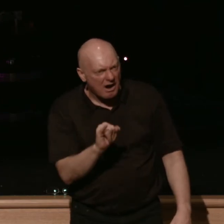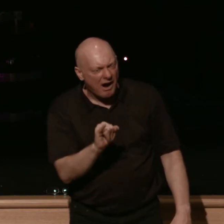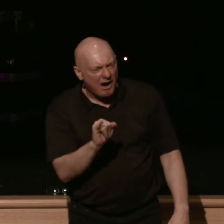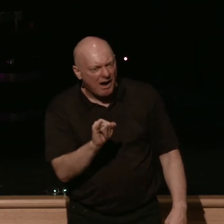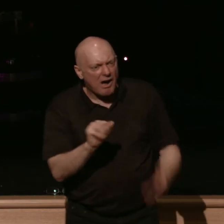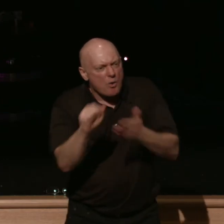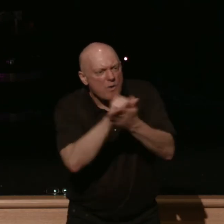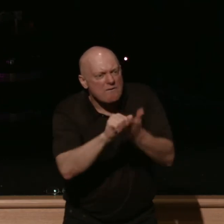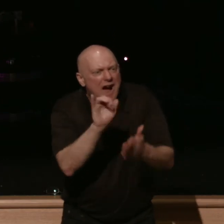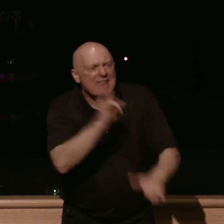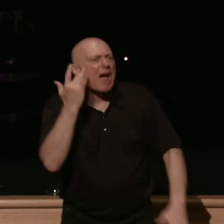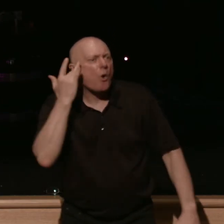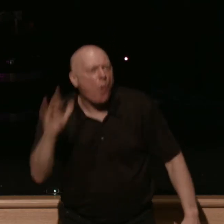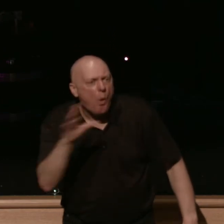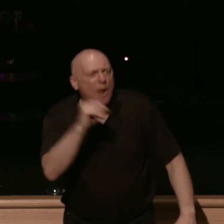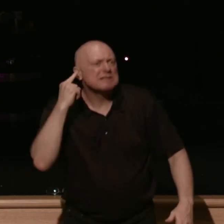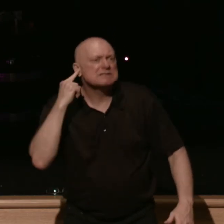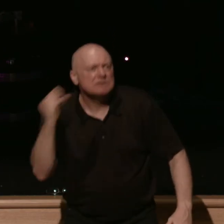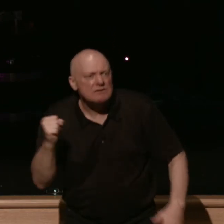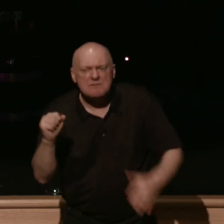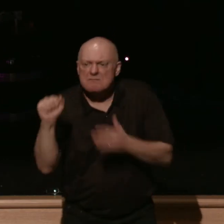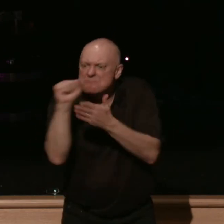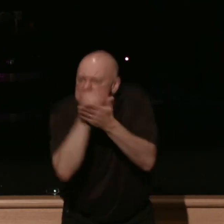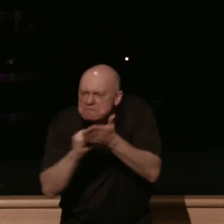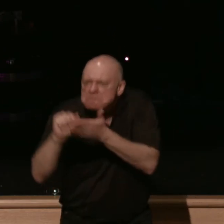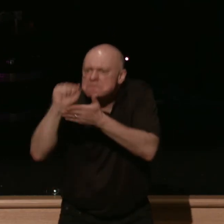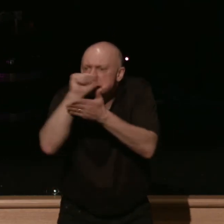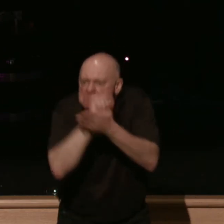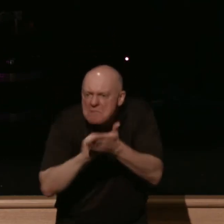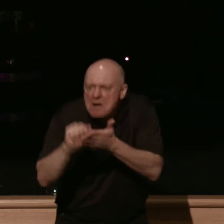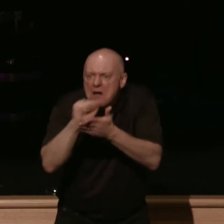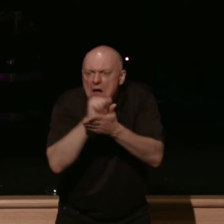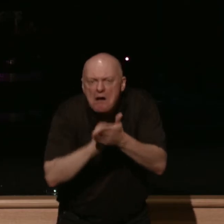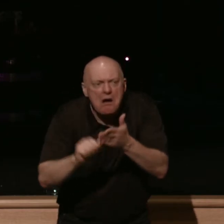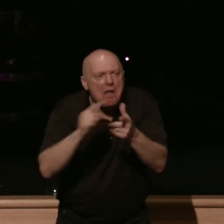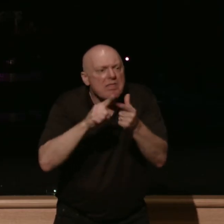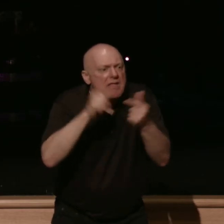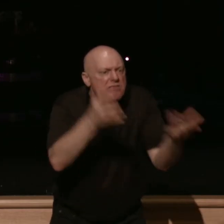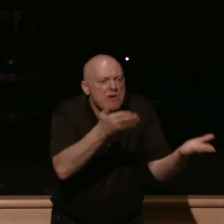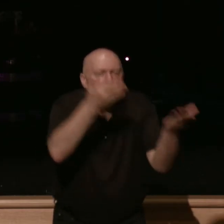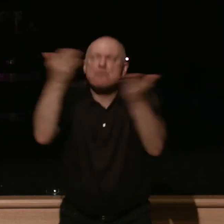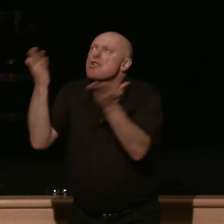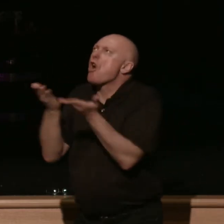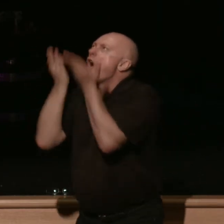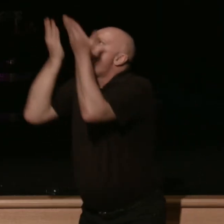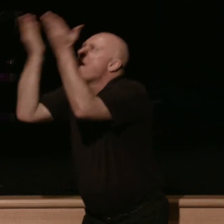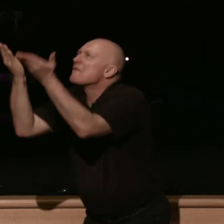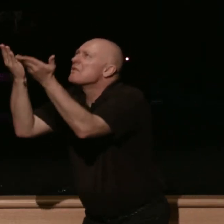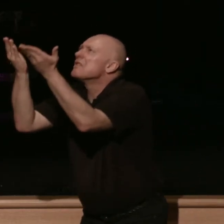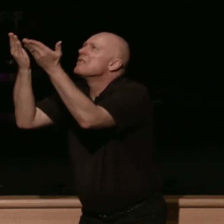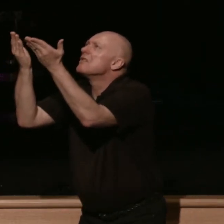like gold and silver and they will bring offerings in righteousness to the lord